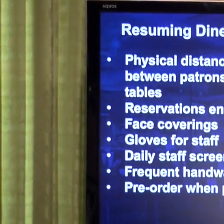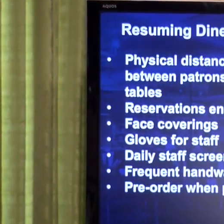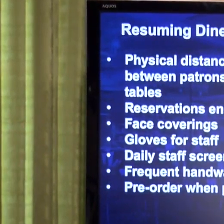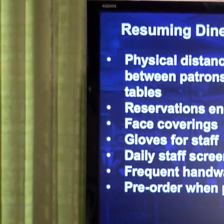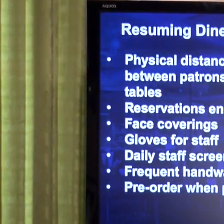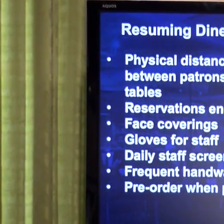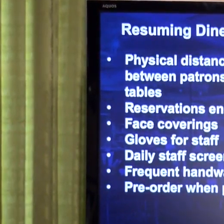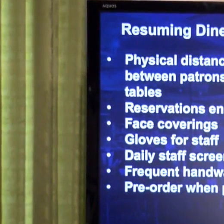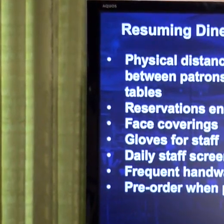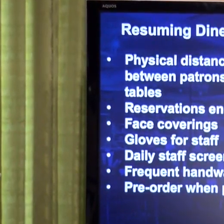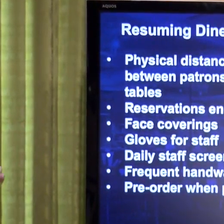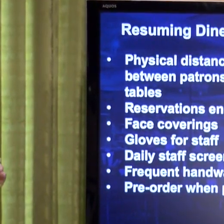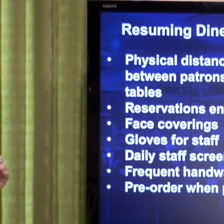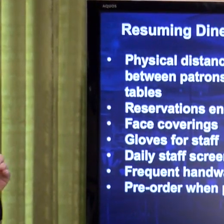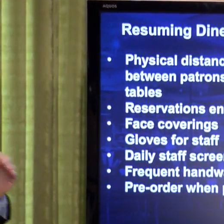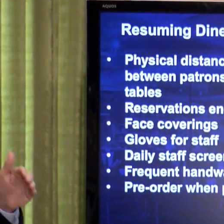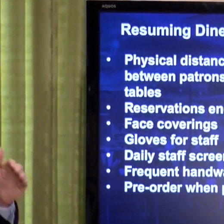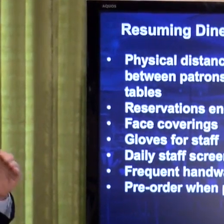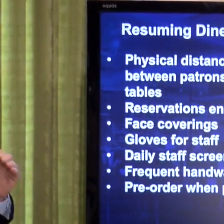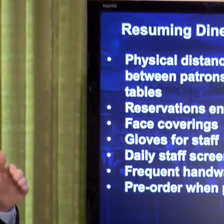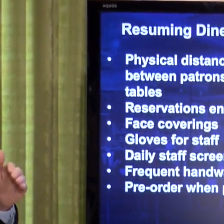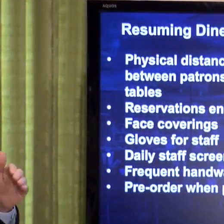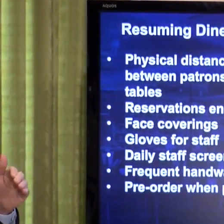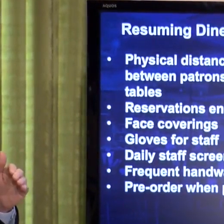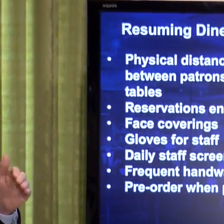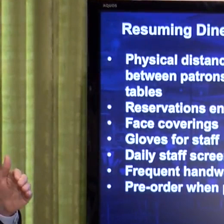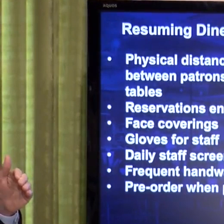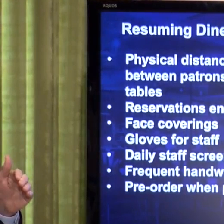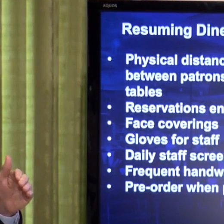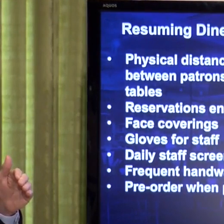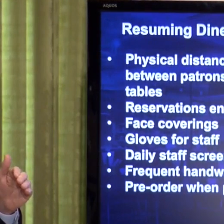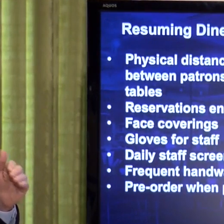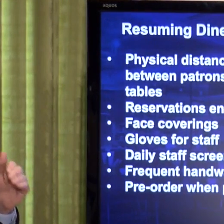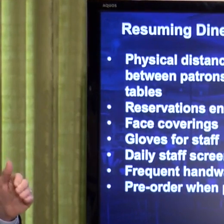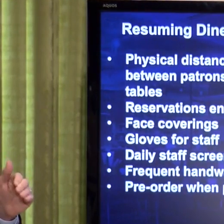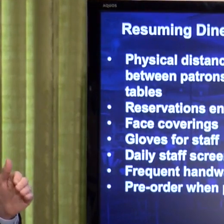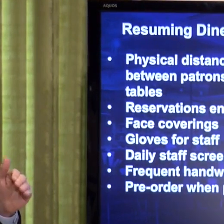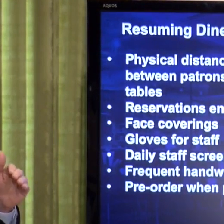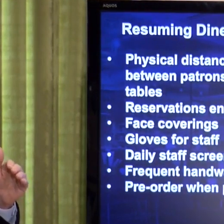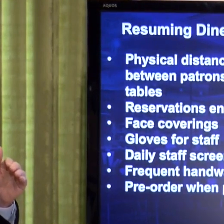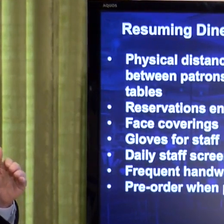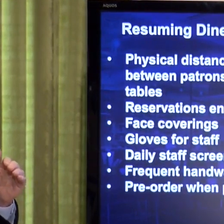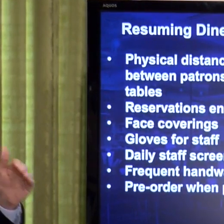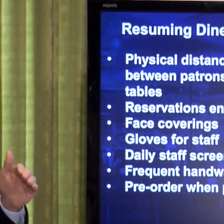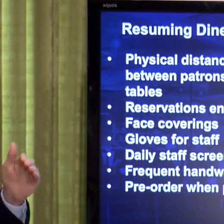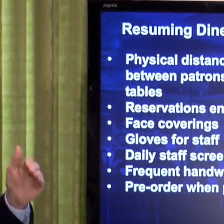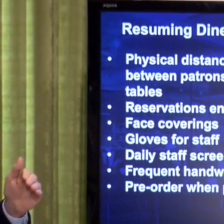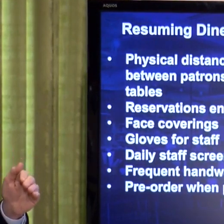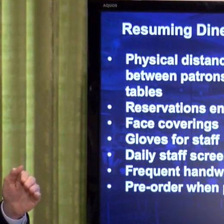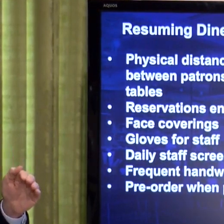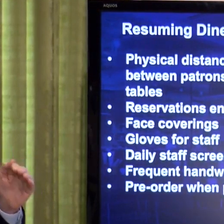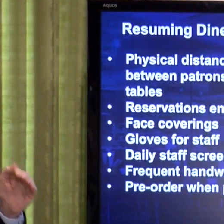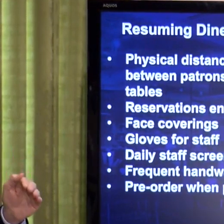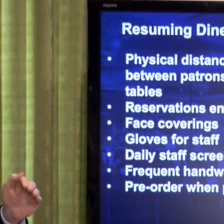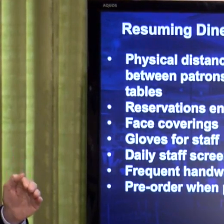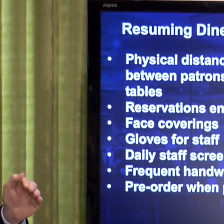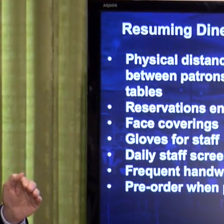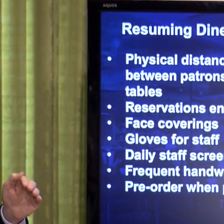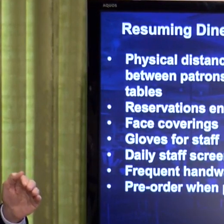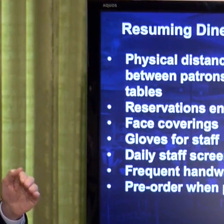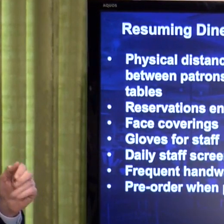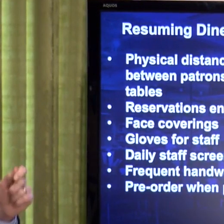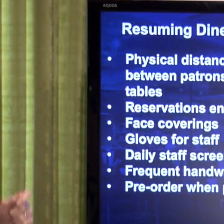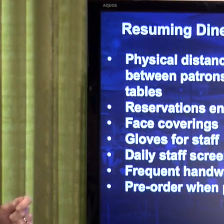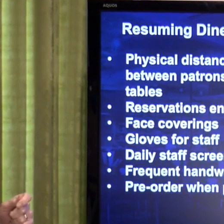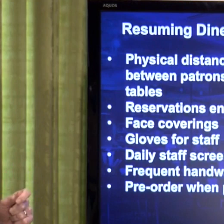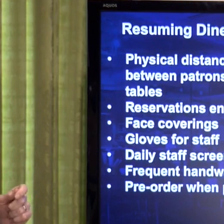limited to a third or 33% of the occupancy rate of the restaurant.